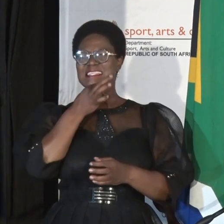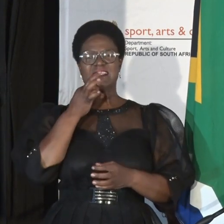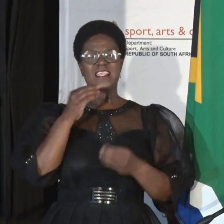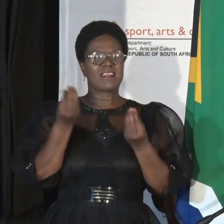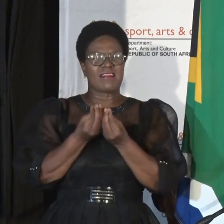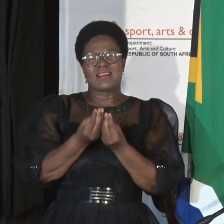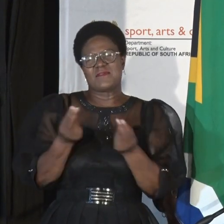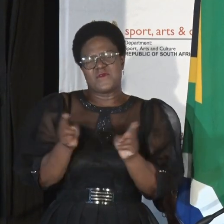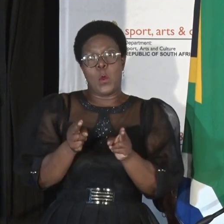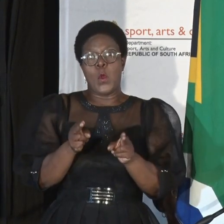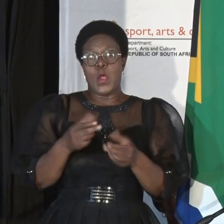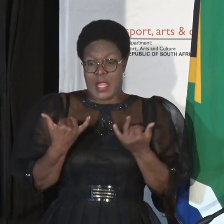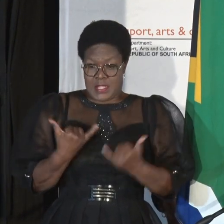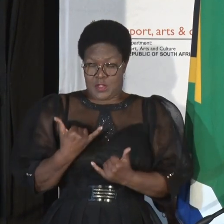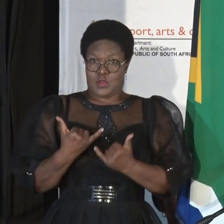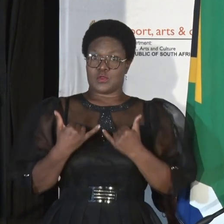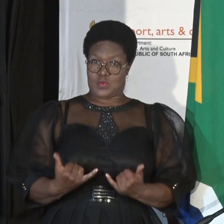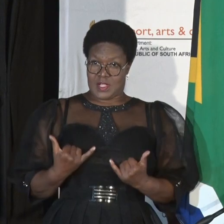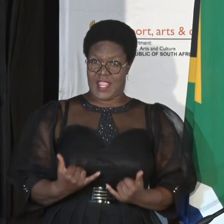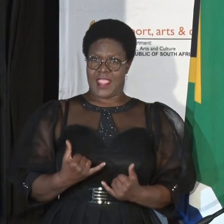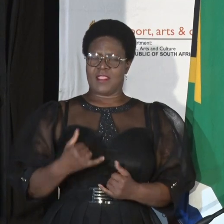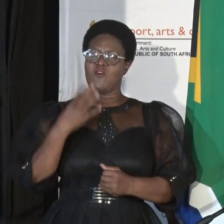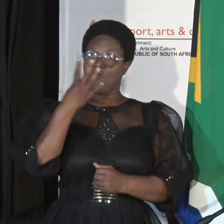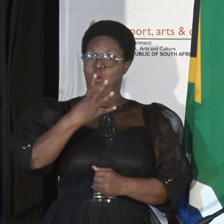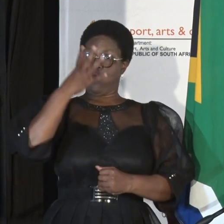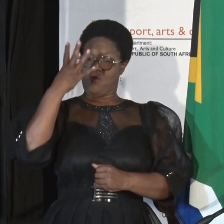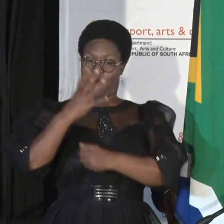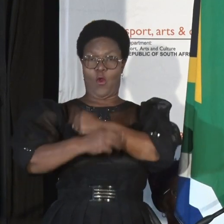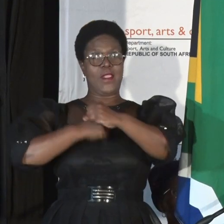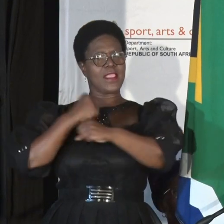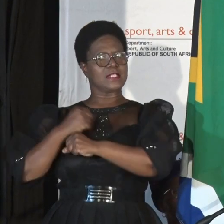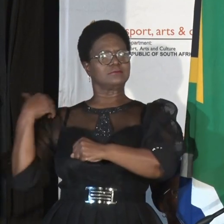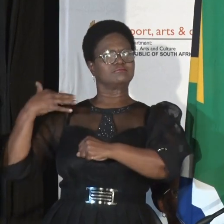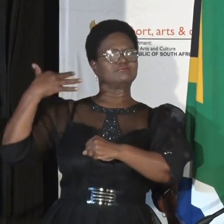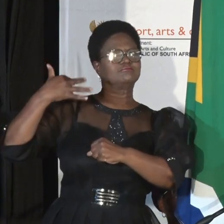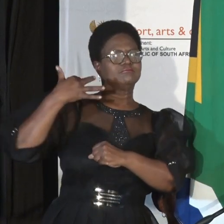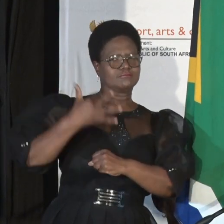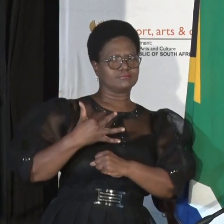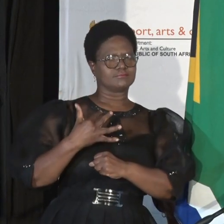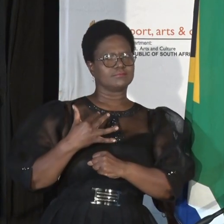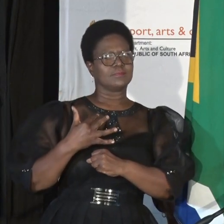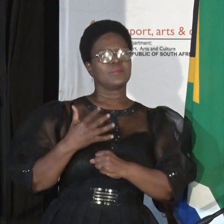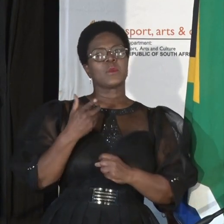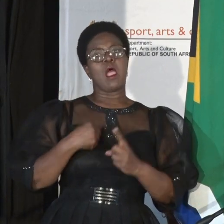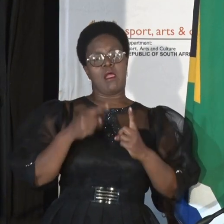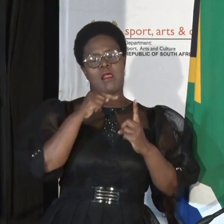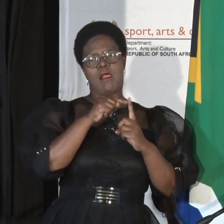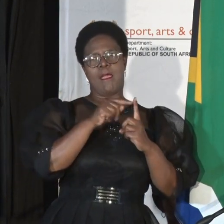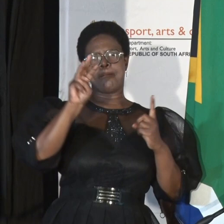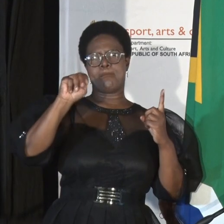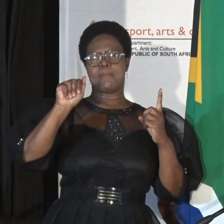Today marks exactly 44 years since the hanging of that brave patriot, Solomon Kalushimathlangu,